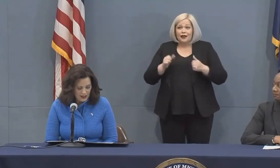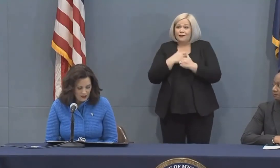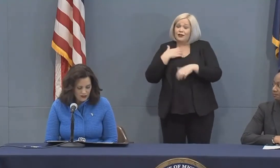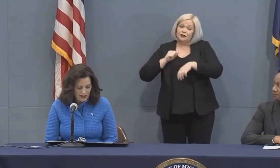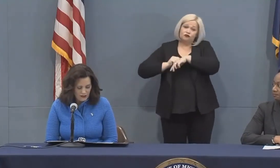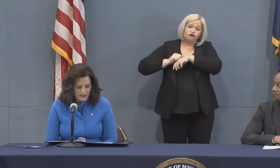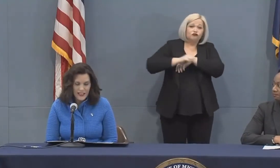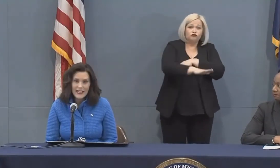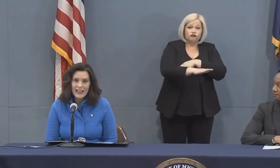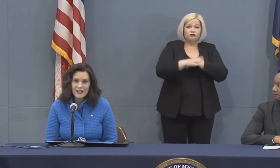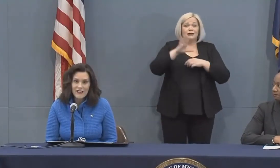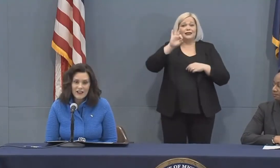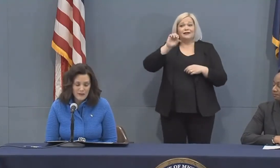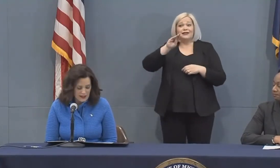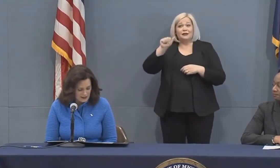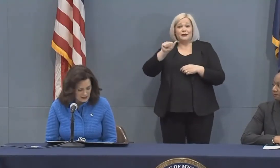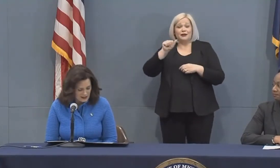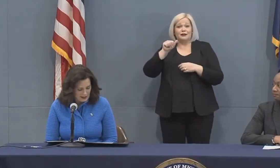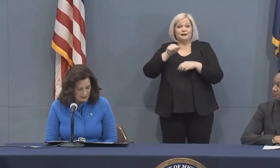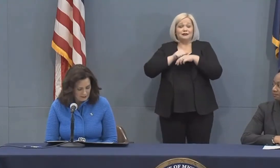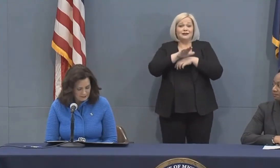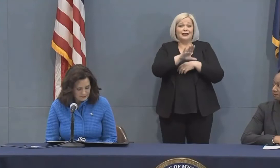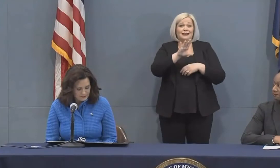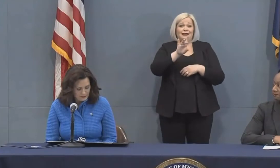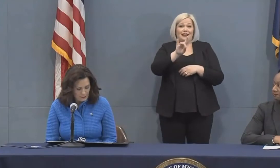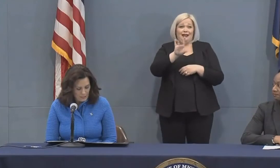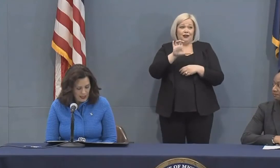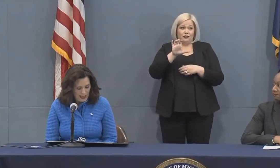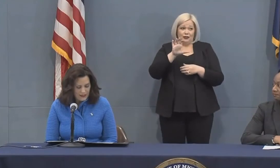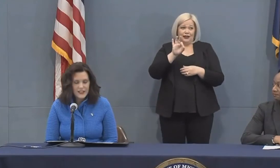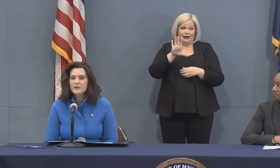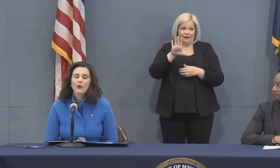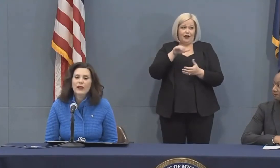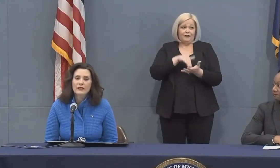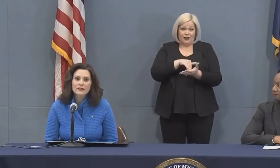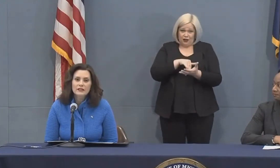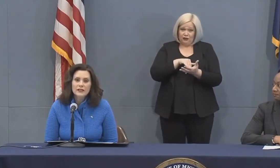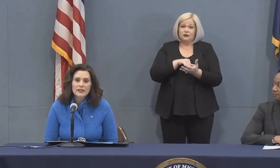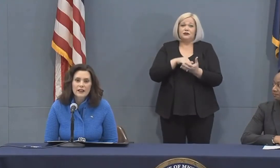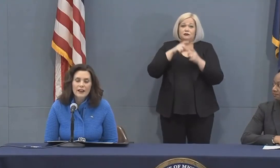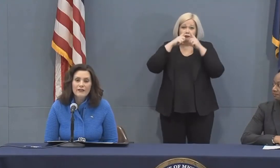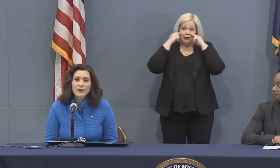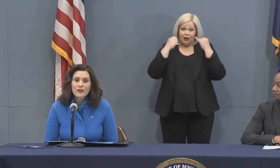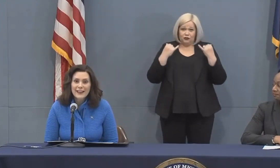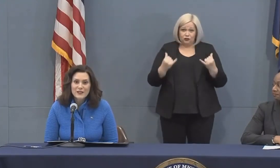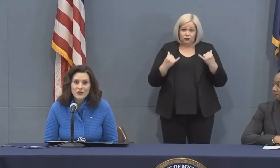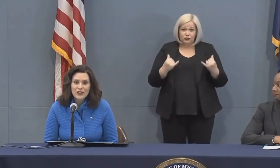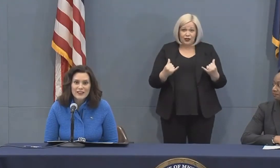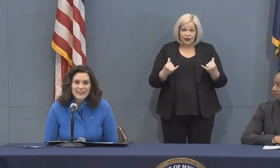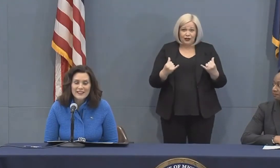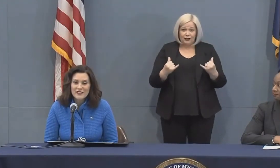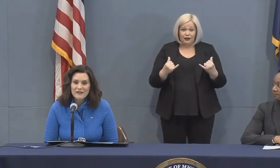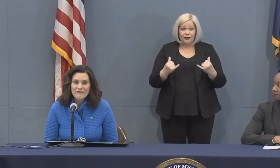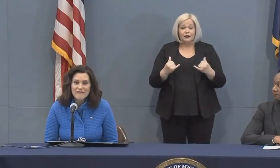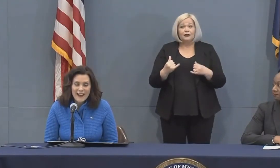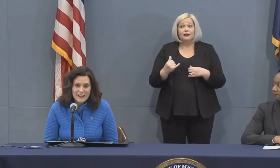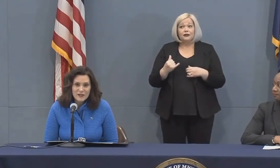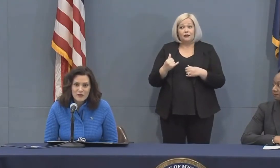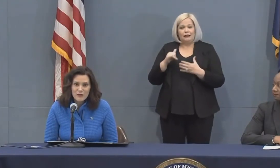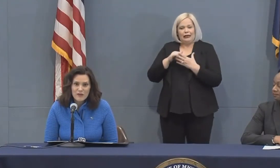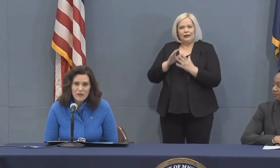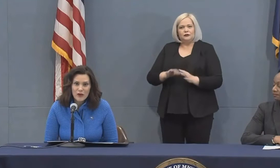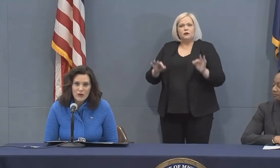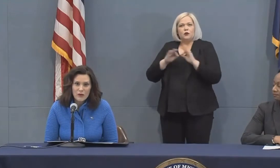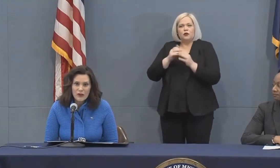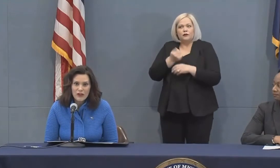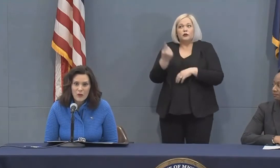sent 800,095 masks today. At this point, a few days worth is a vast